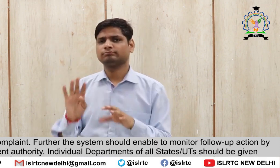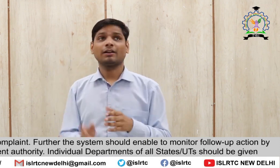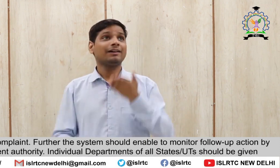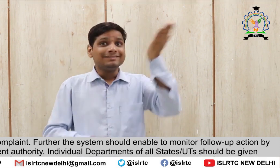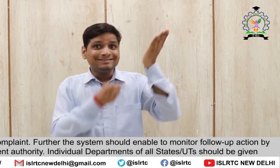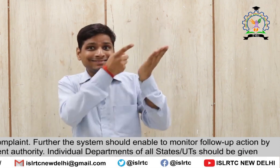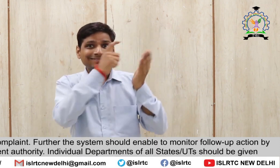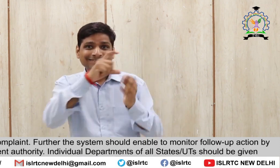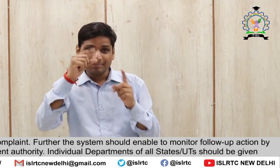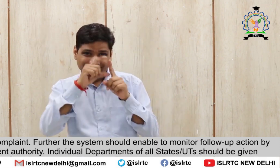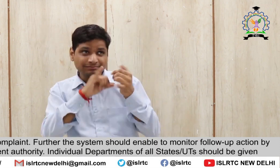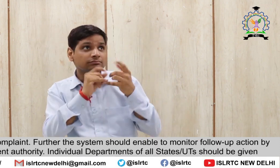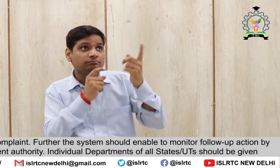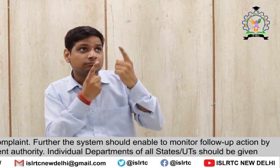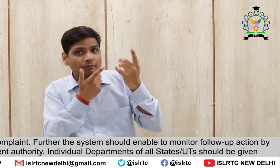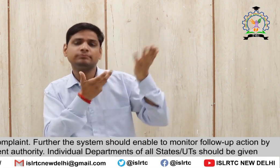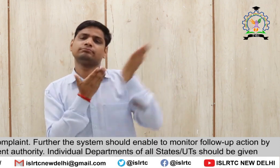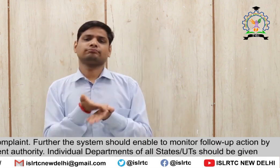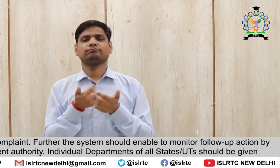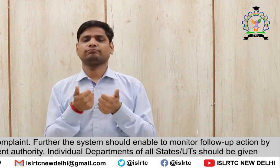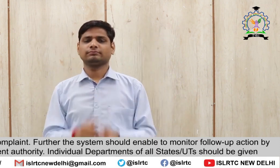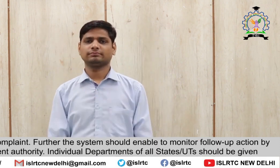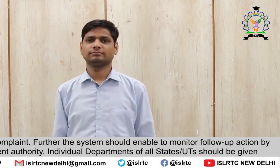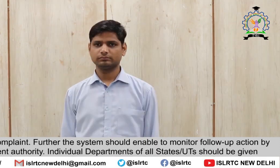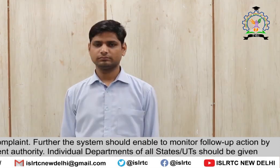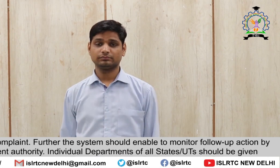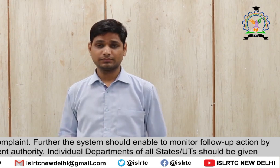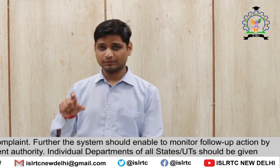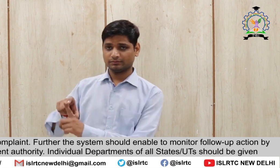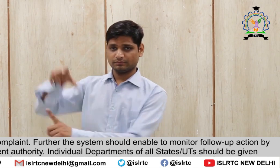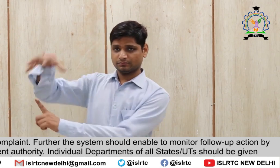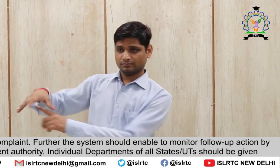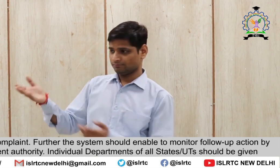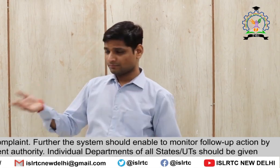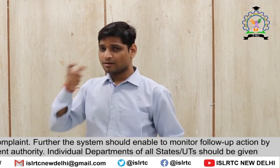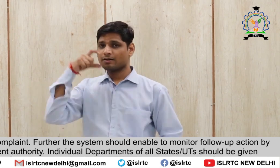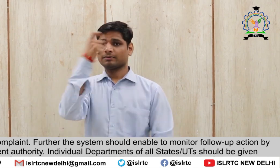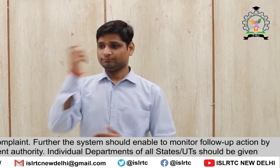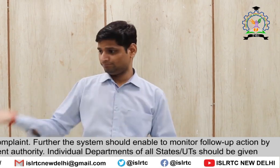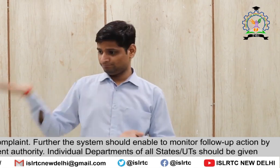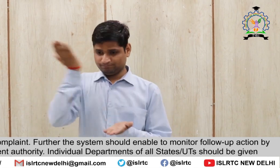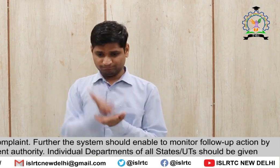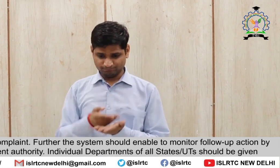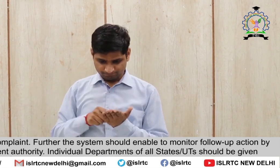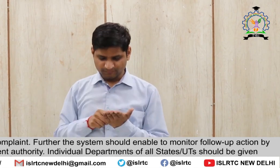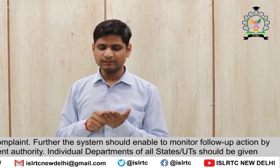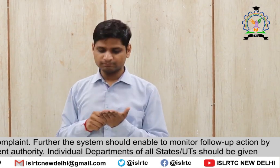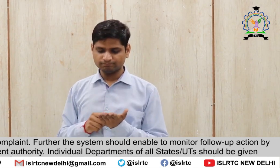follow up action By the respondent authority Individual departments Of all states And UTs Should be given